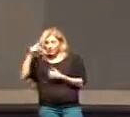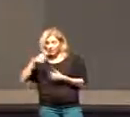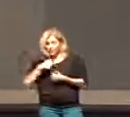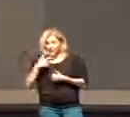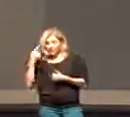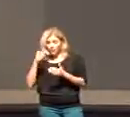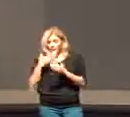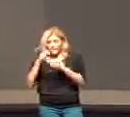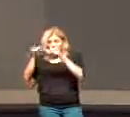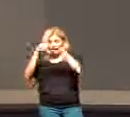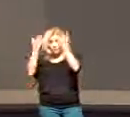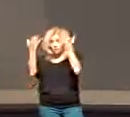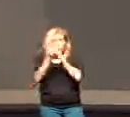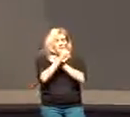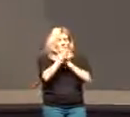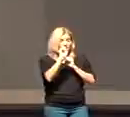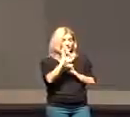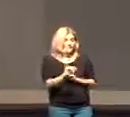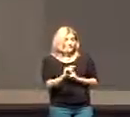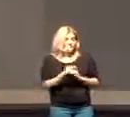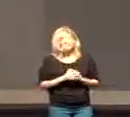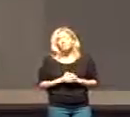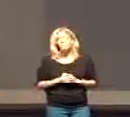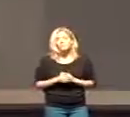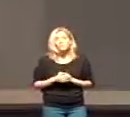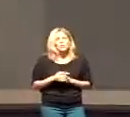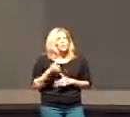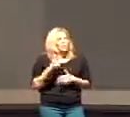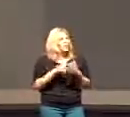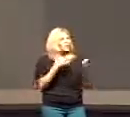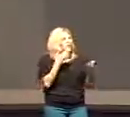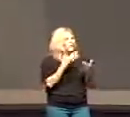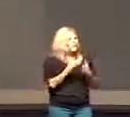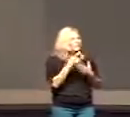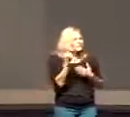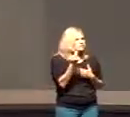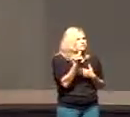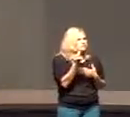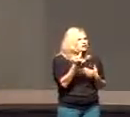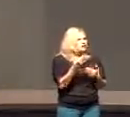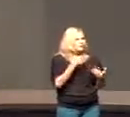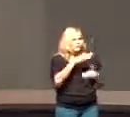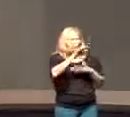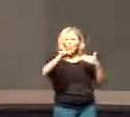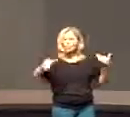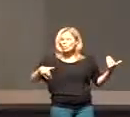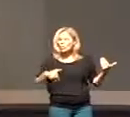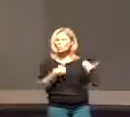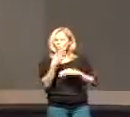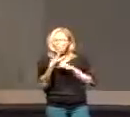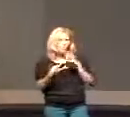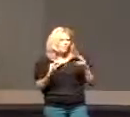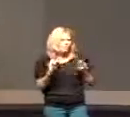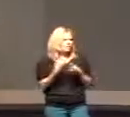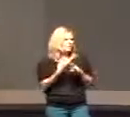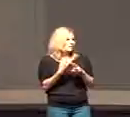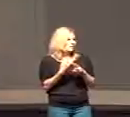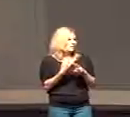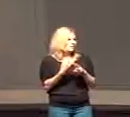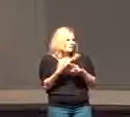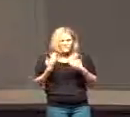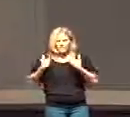and for the gospel will save it. What good is it for someone to gain the whole world yet